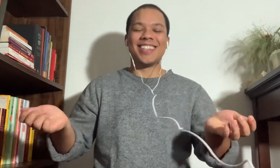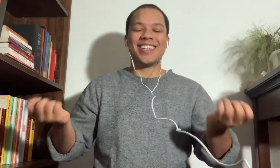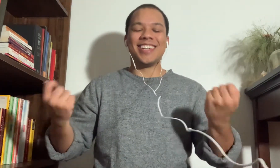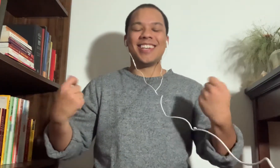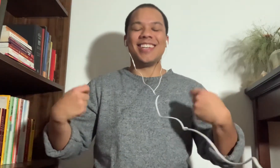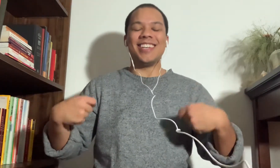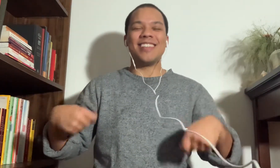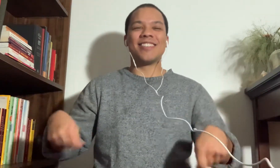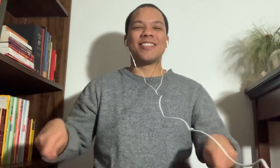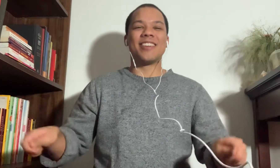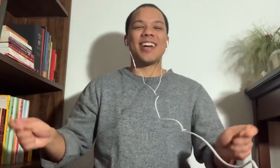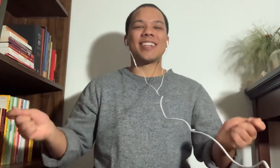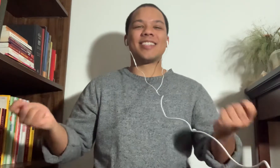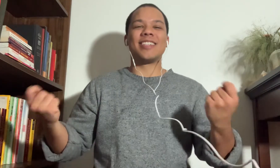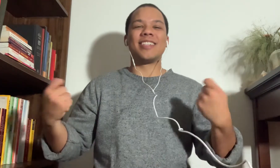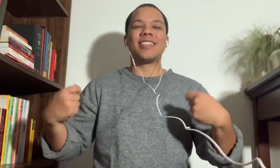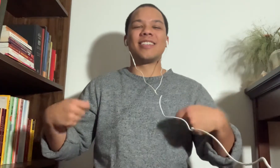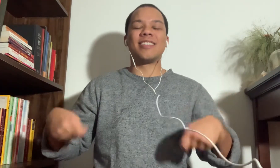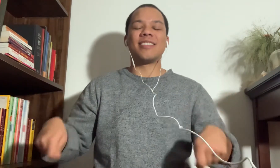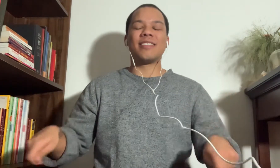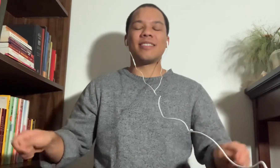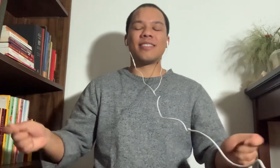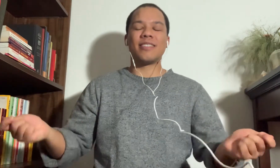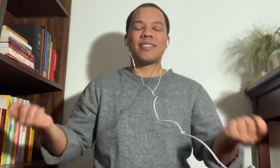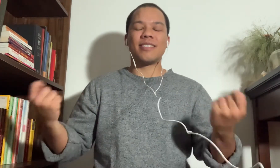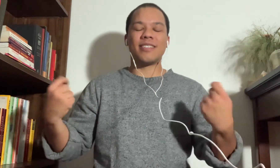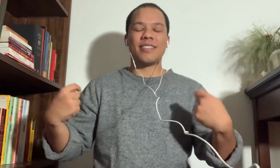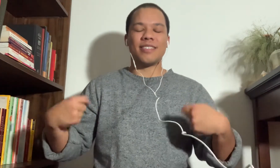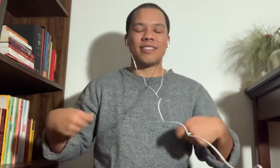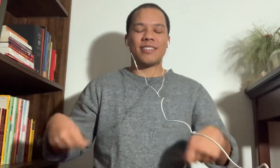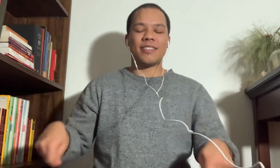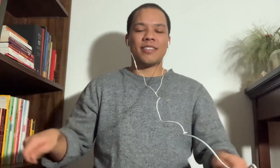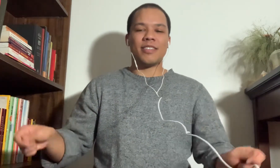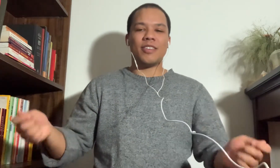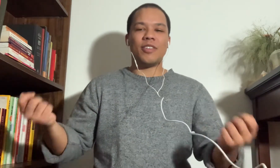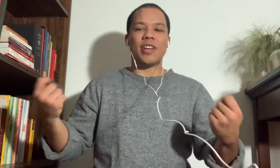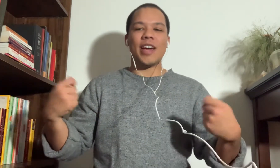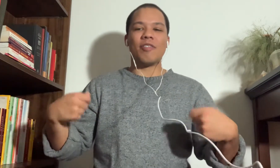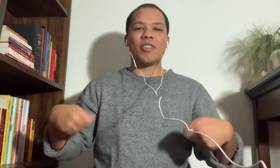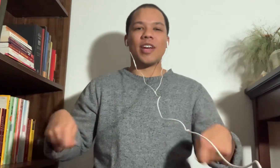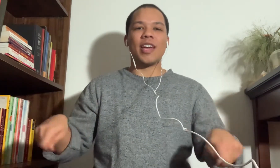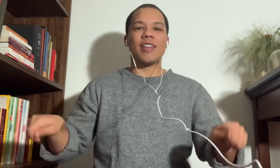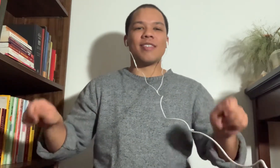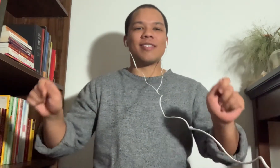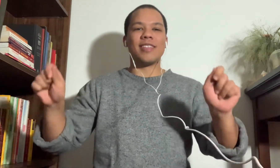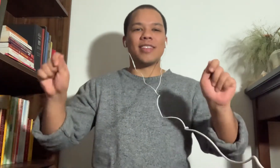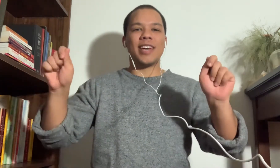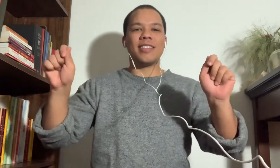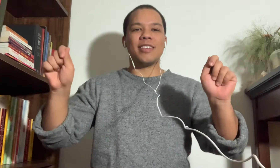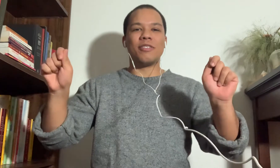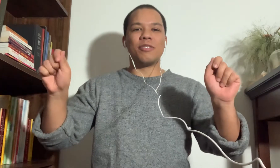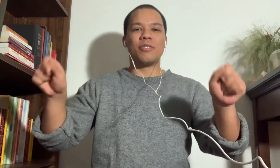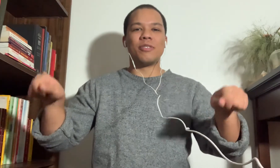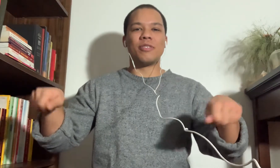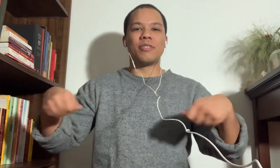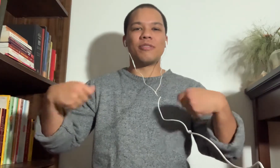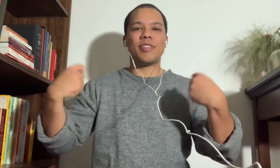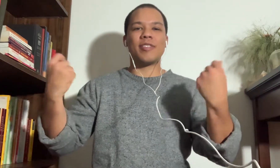In either direction, you can have your hands in light little fists